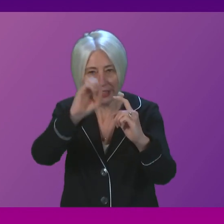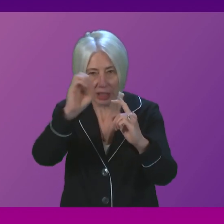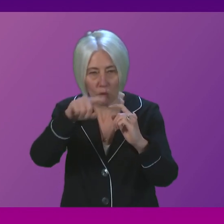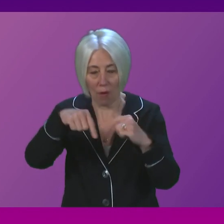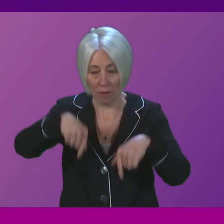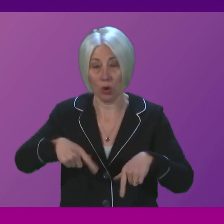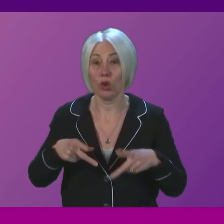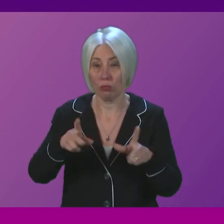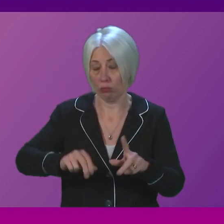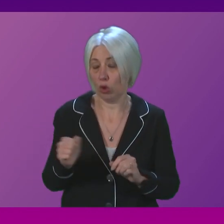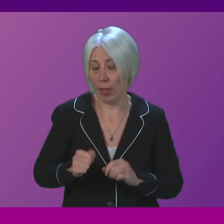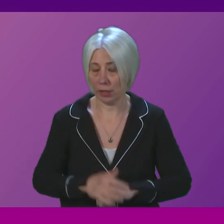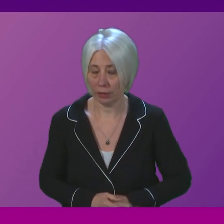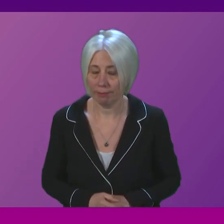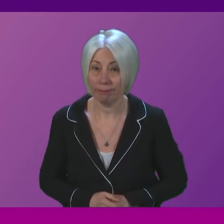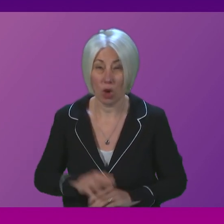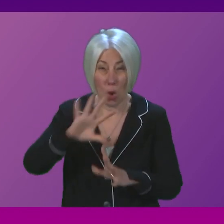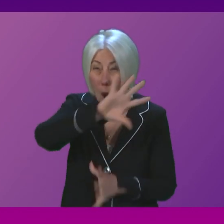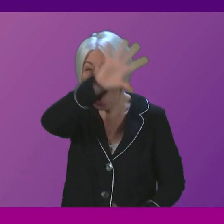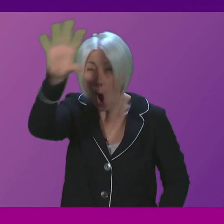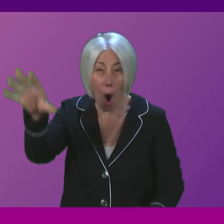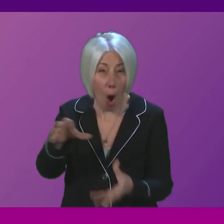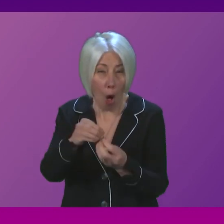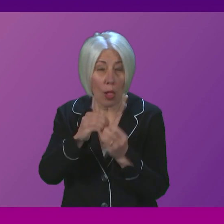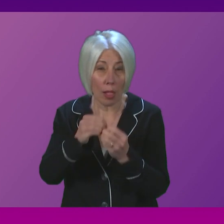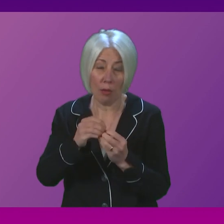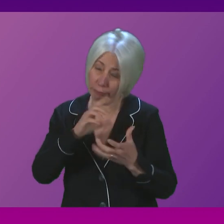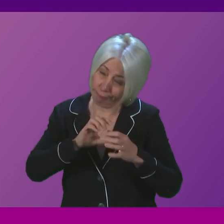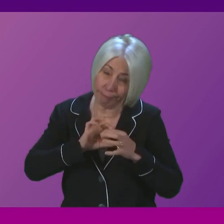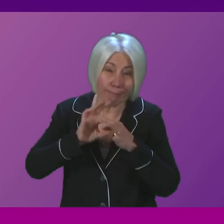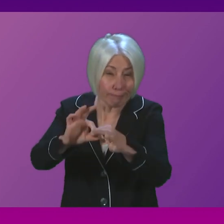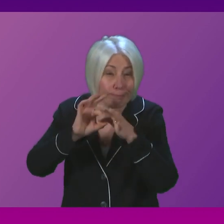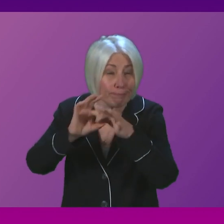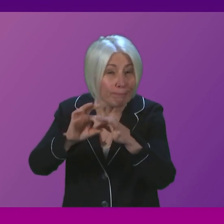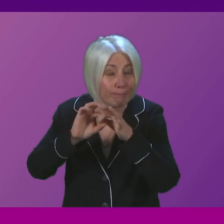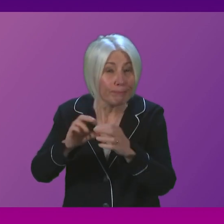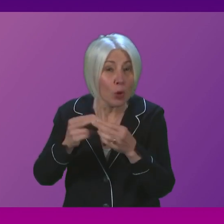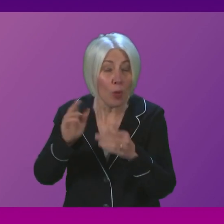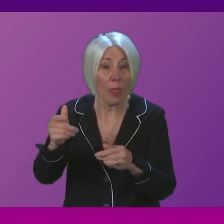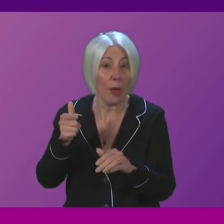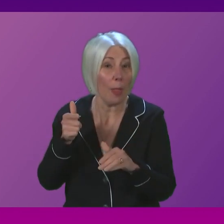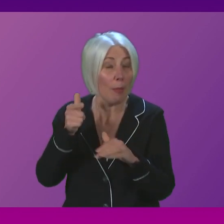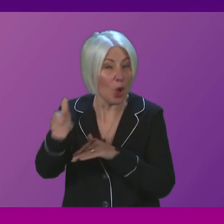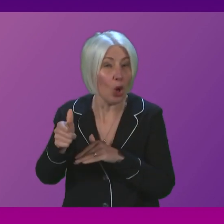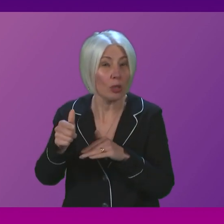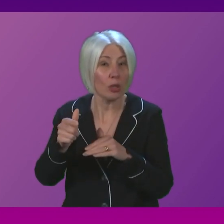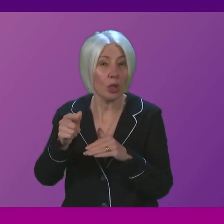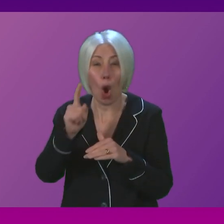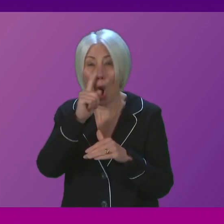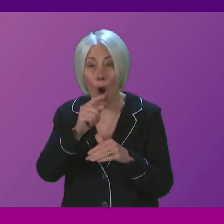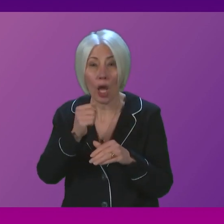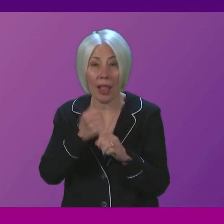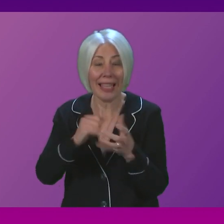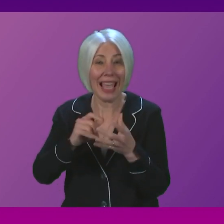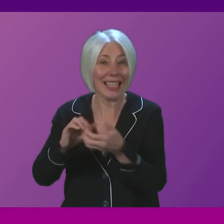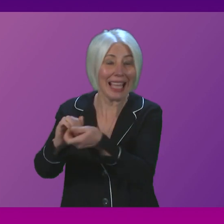for Scotland so taking all of that into account we will continue to engage constructively with the Beyond Oil and Gas Alliance as part of that wider